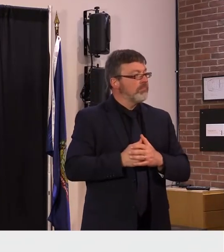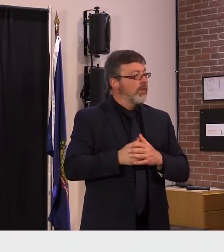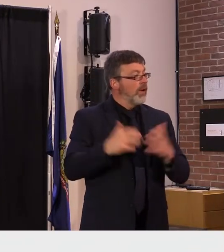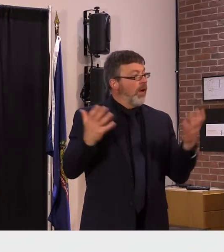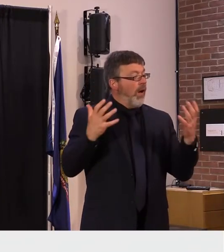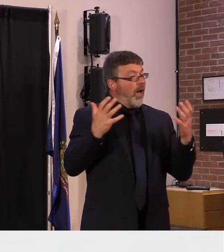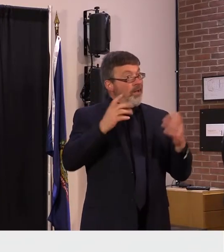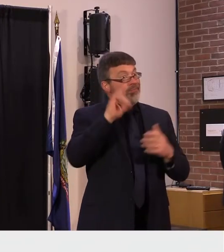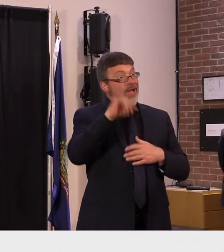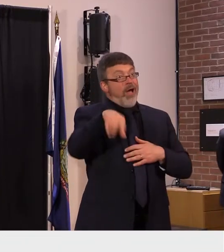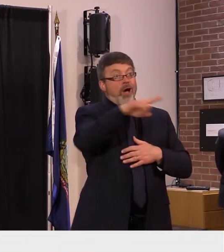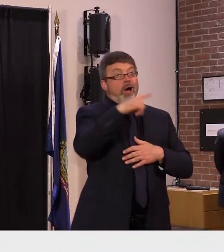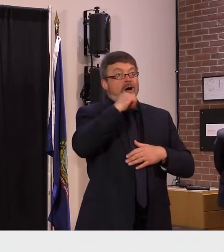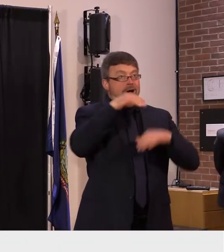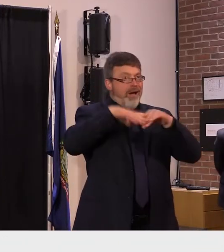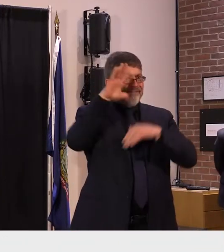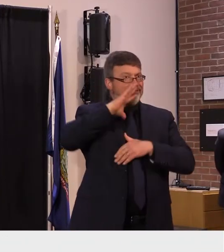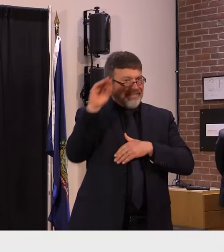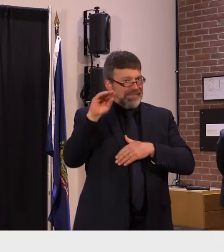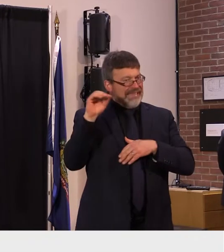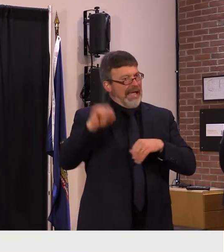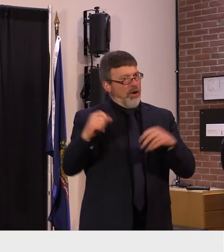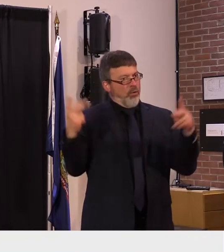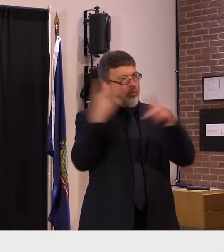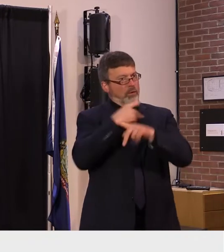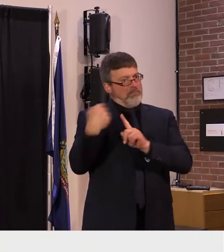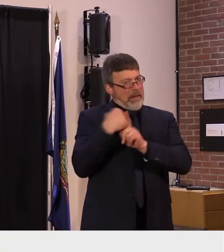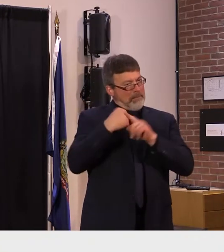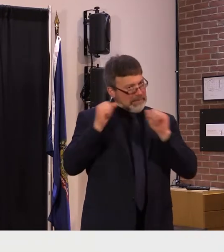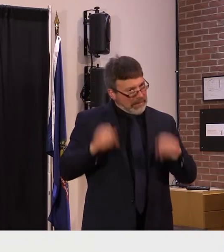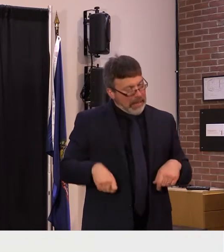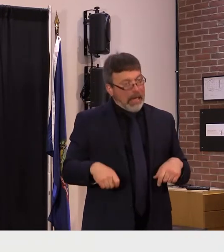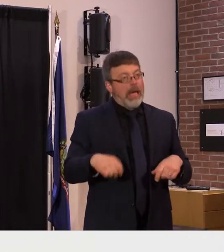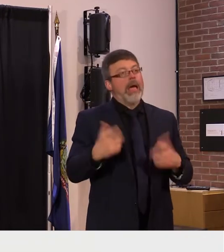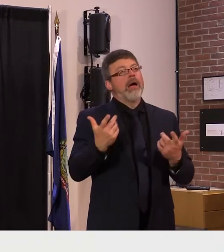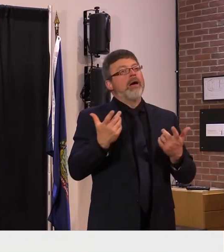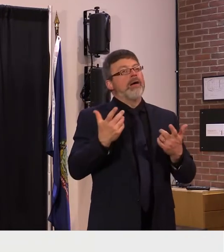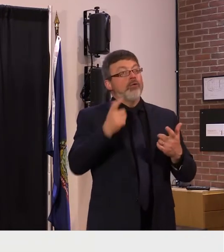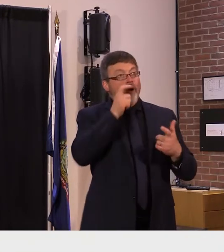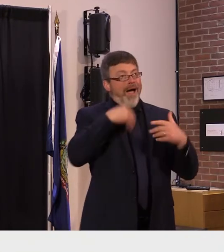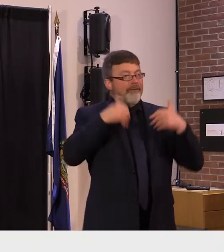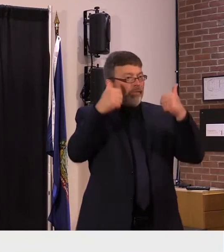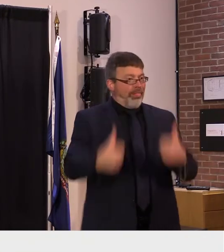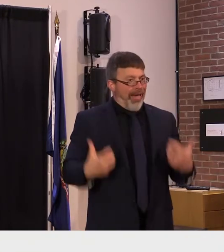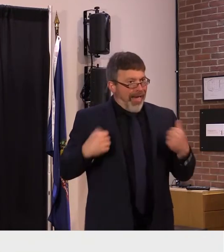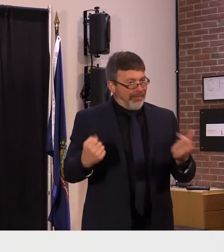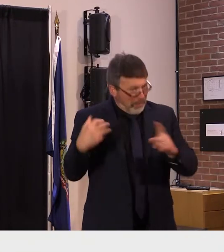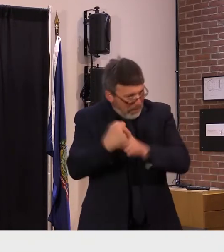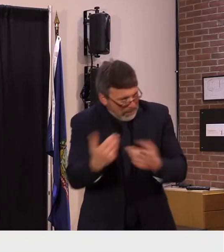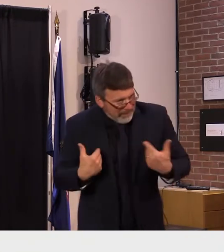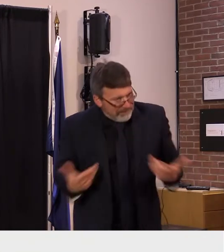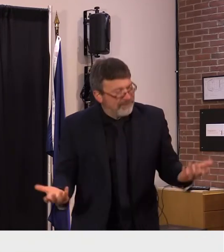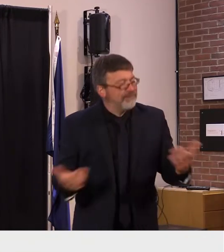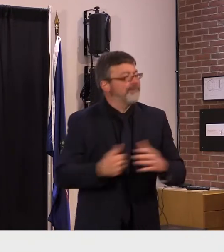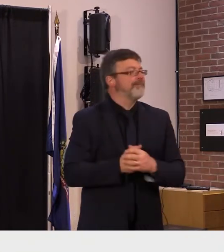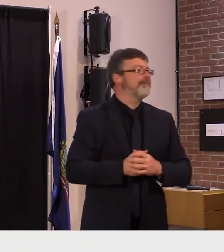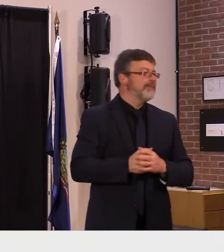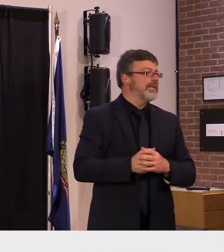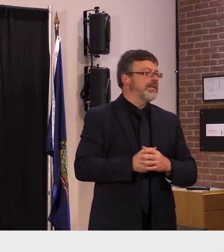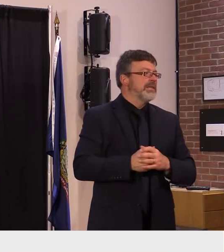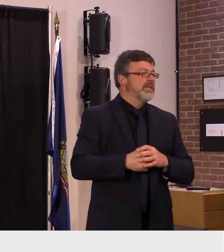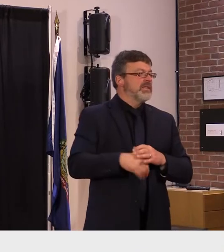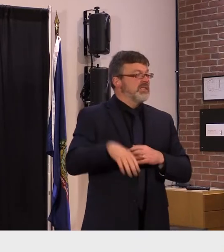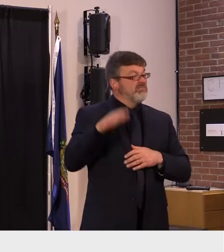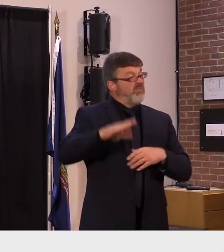inequities but we can now see covid19 as a disease that we have the tools to fight